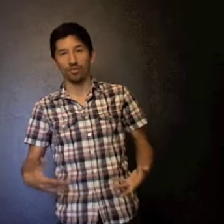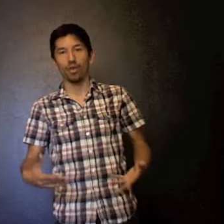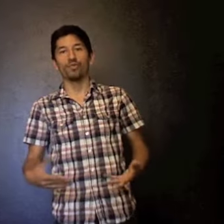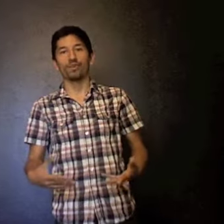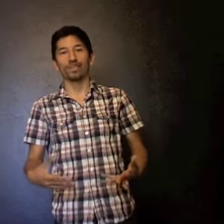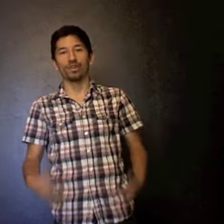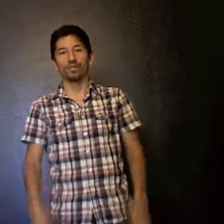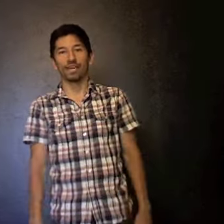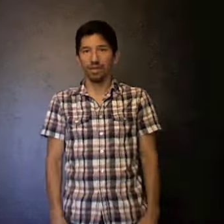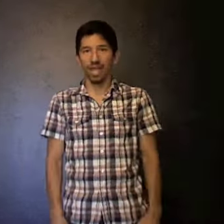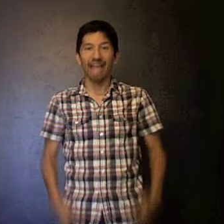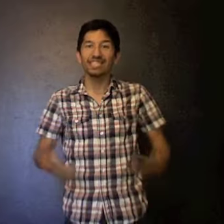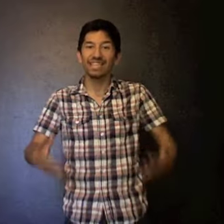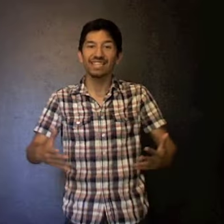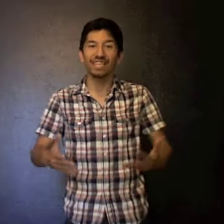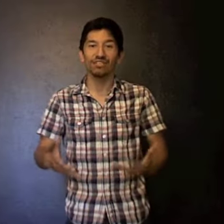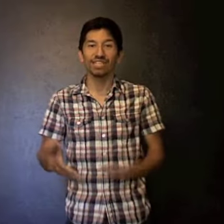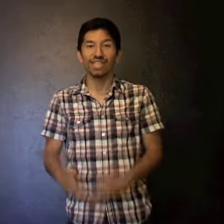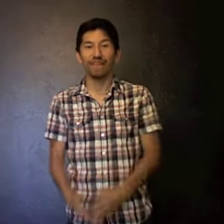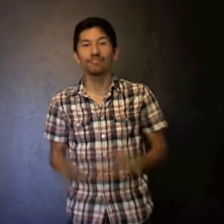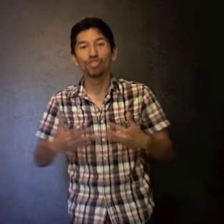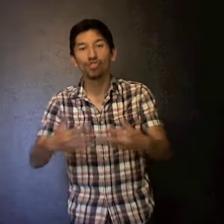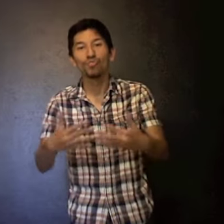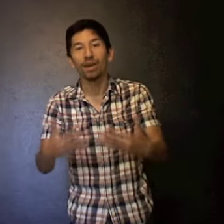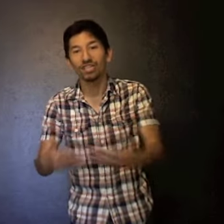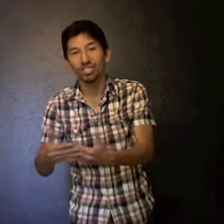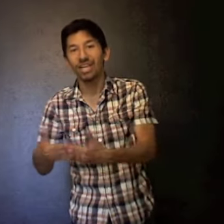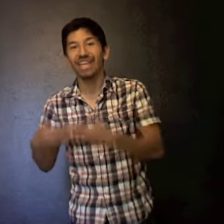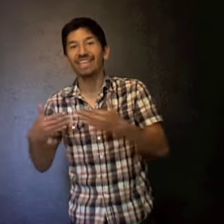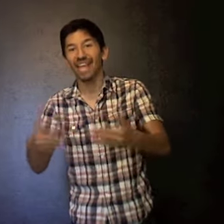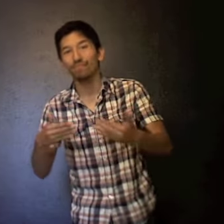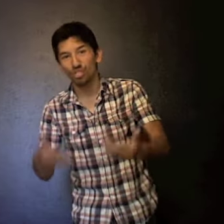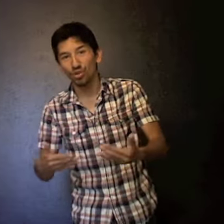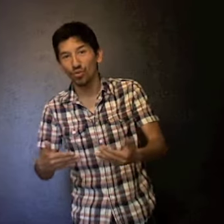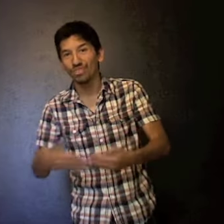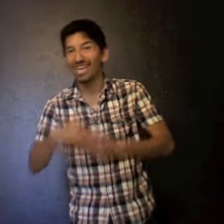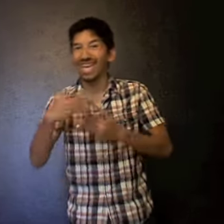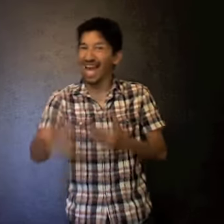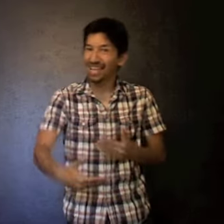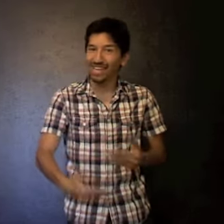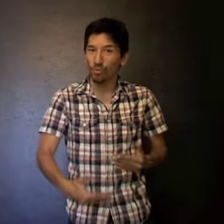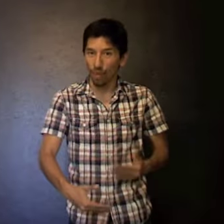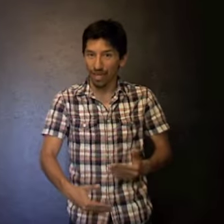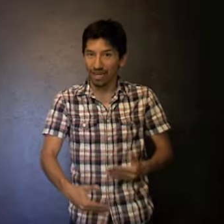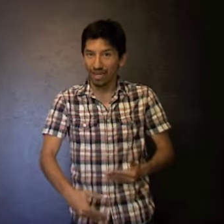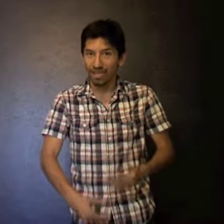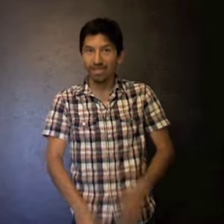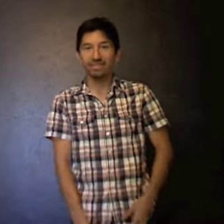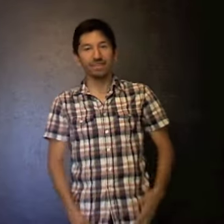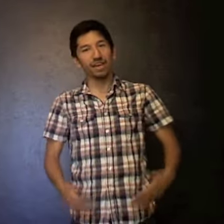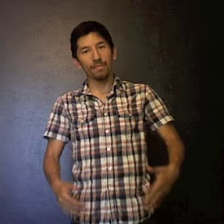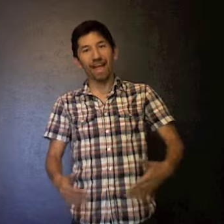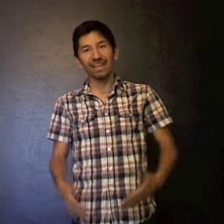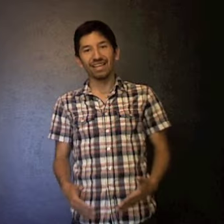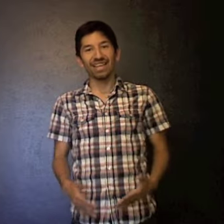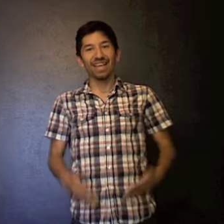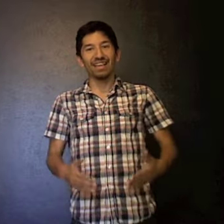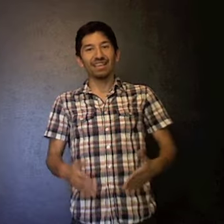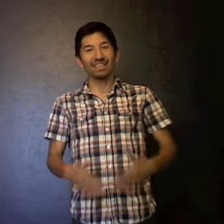a way to win in overtime. I just think the Celtics gave too much in game two to not get a win. To come back, they'll